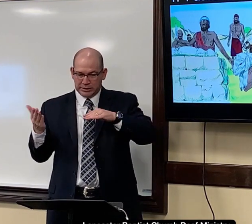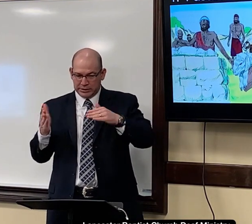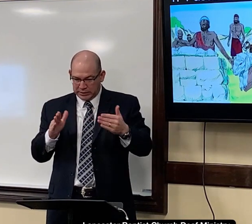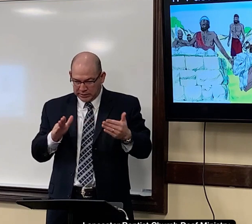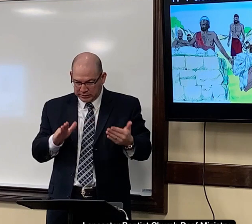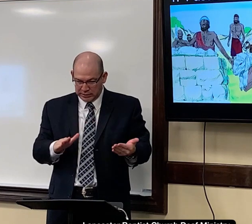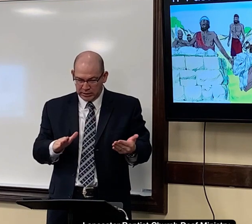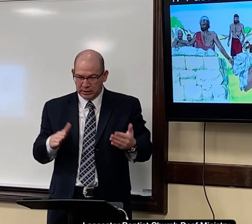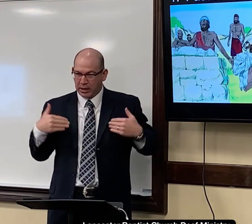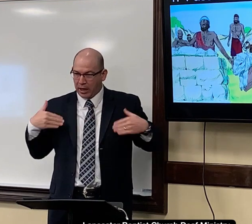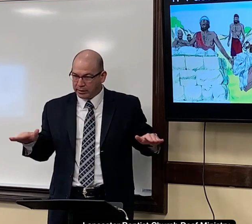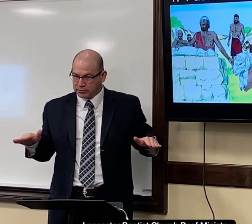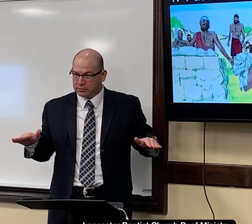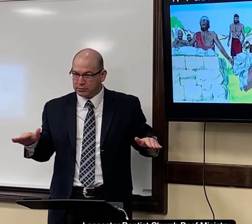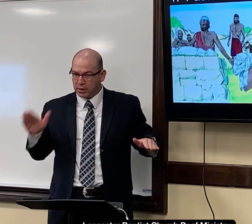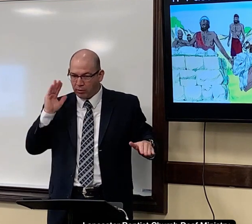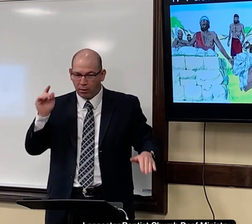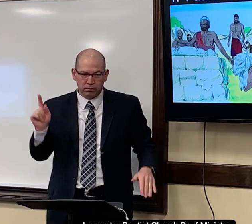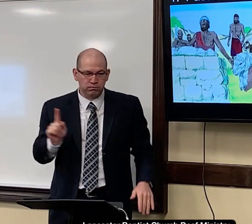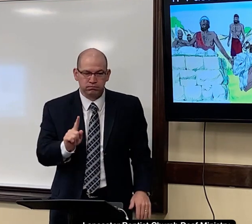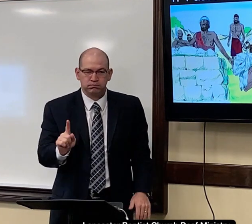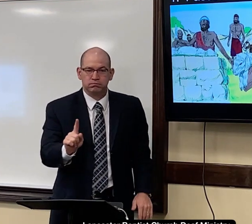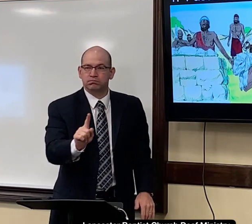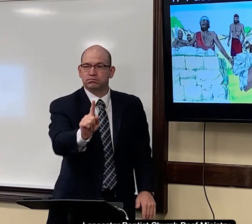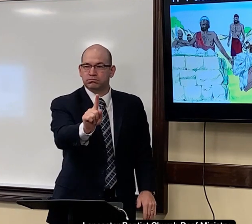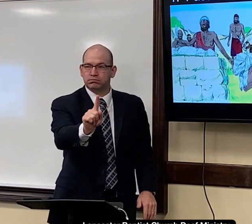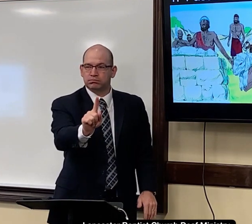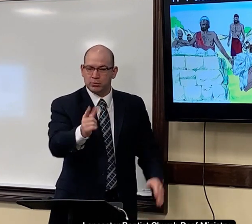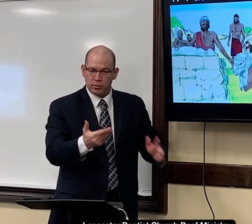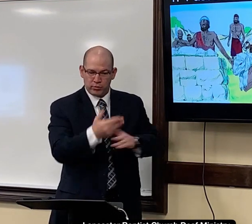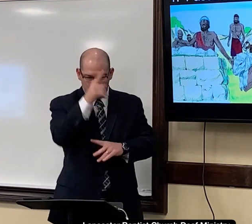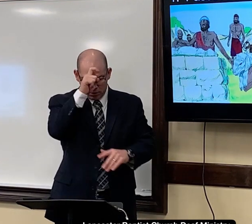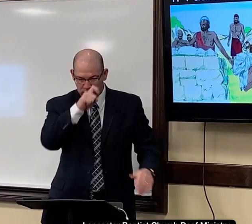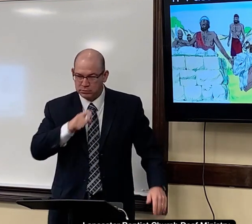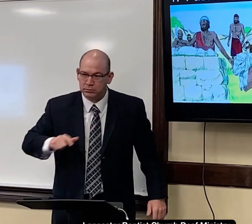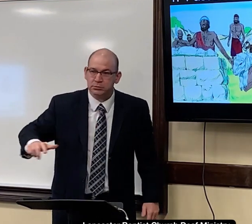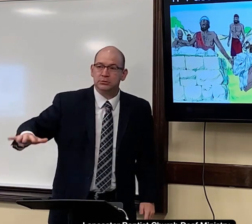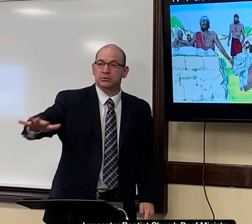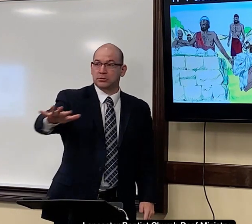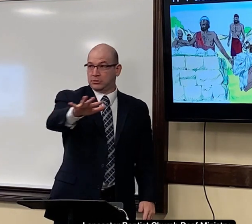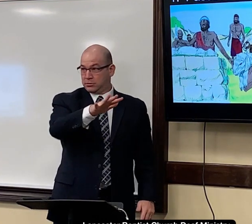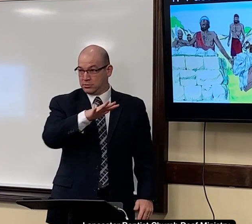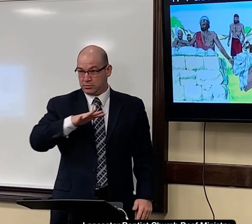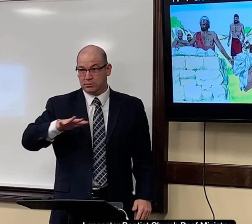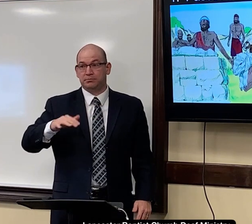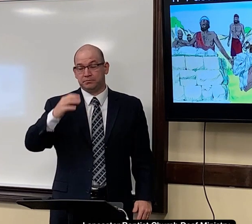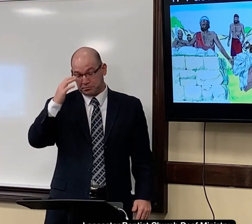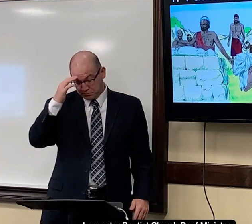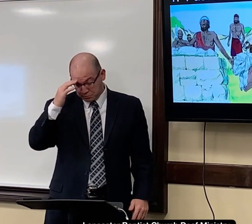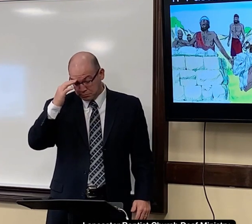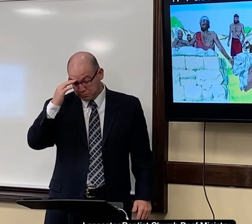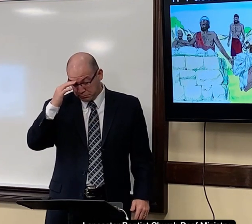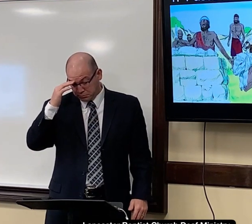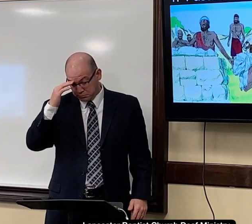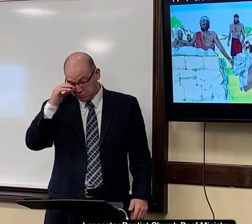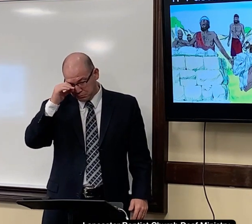that night the death angel would pass through egypt all throughout the country